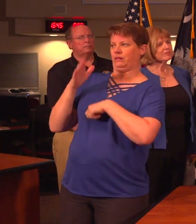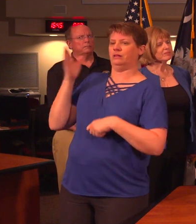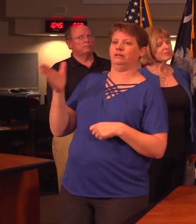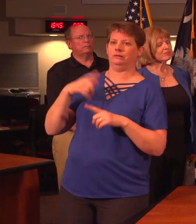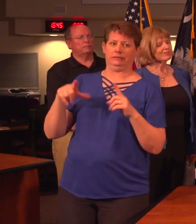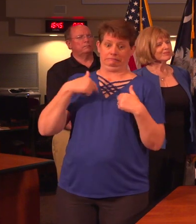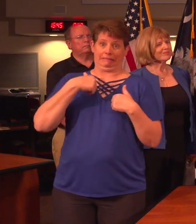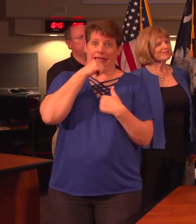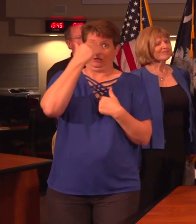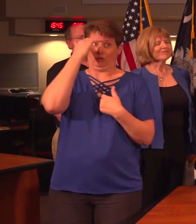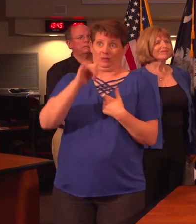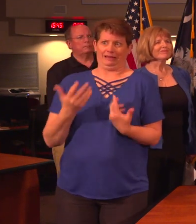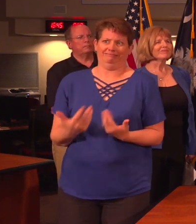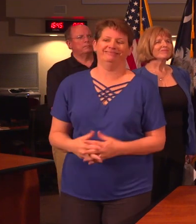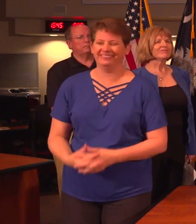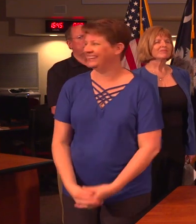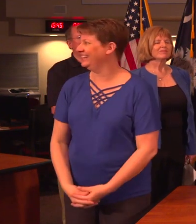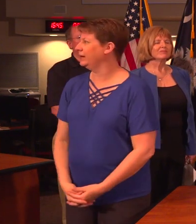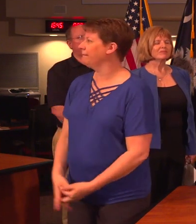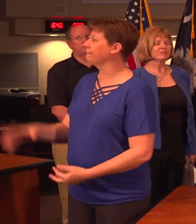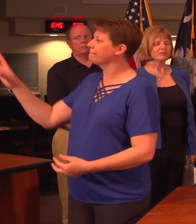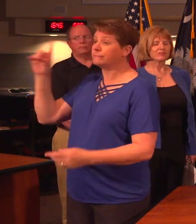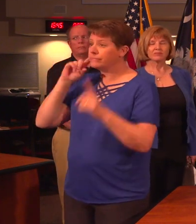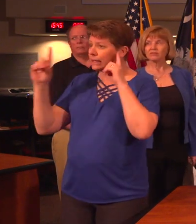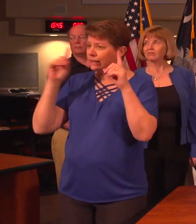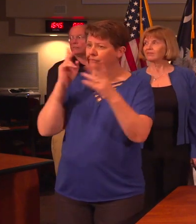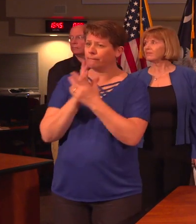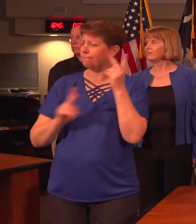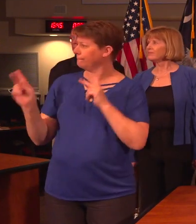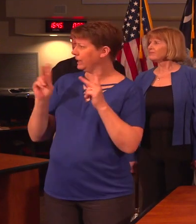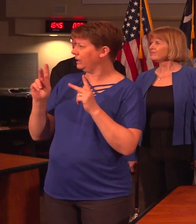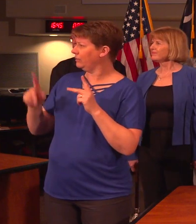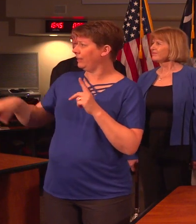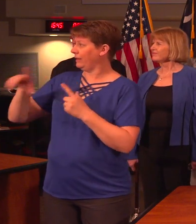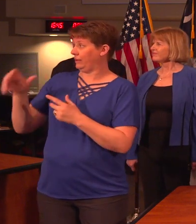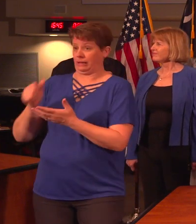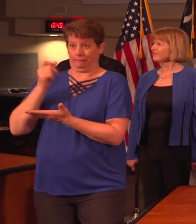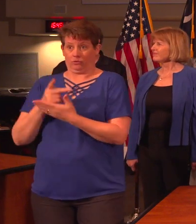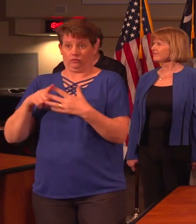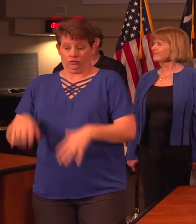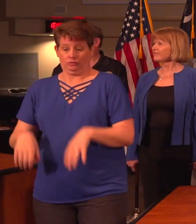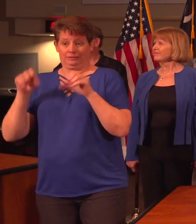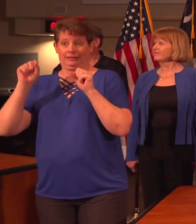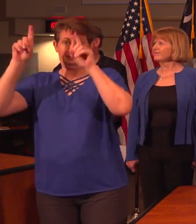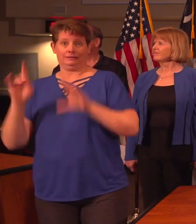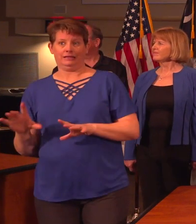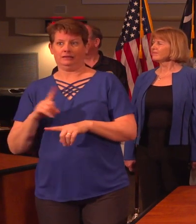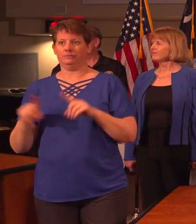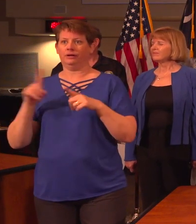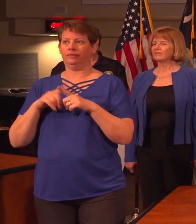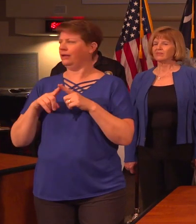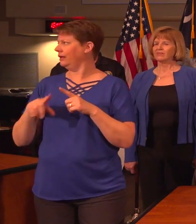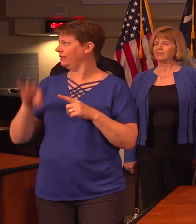but not from me. We've been hearing from some folks that they've been approved to take the coronavirus test, but they